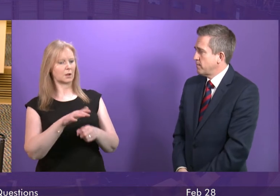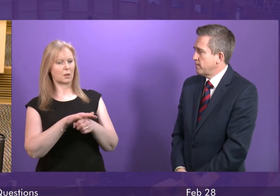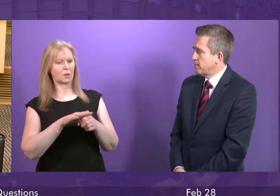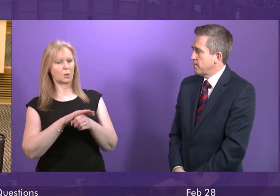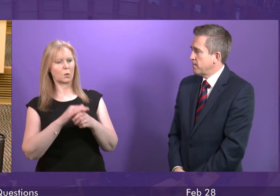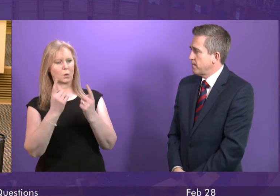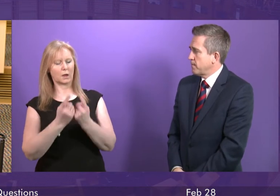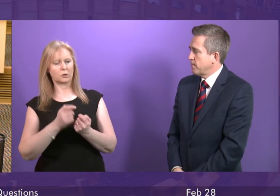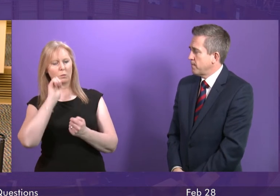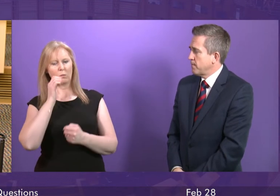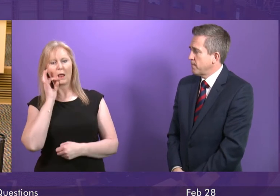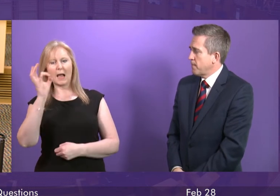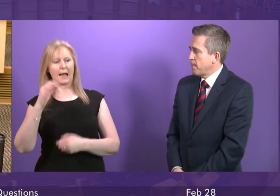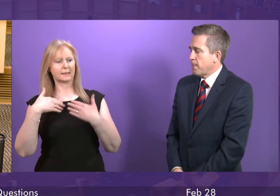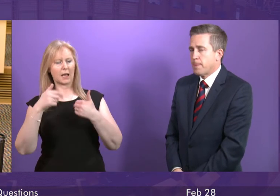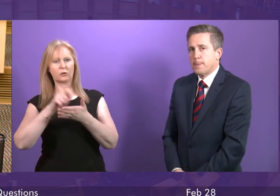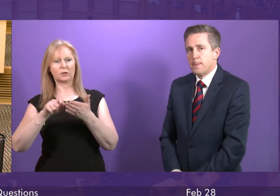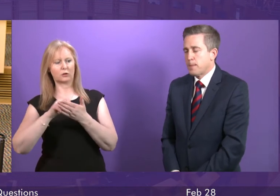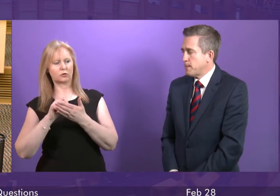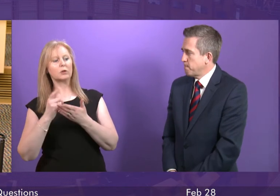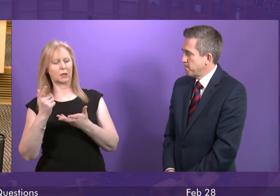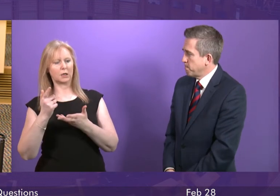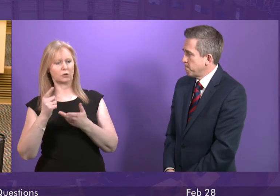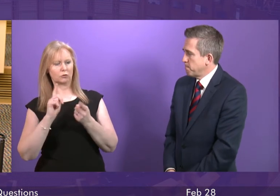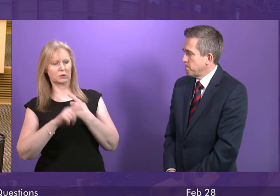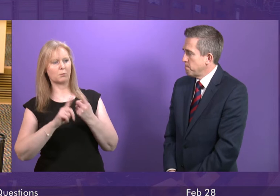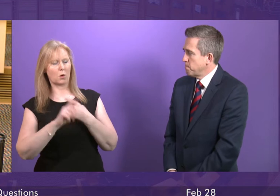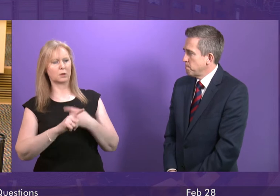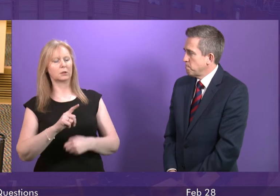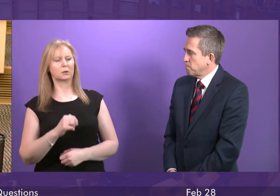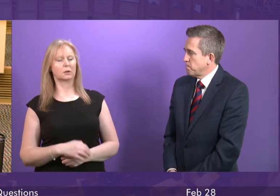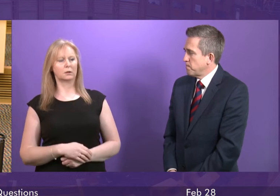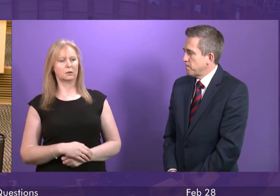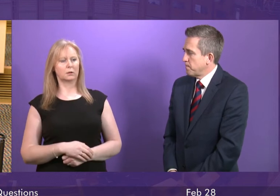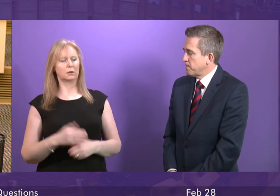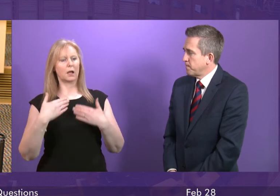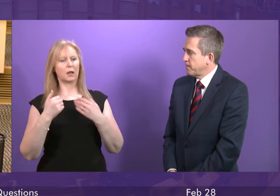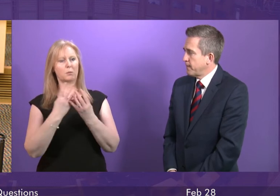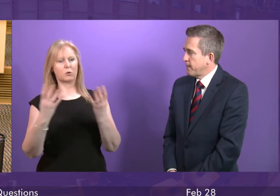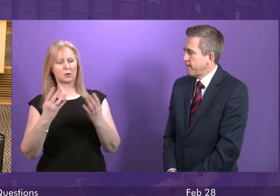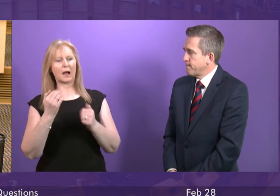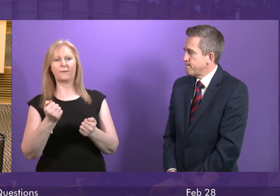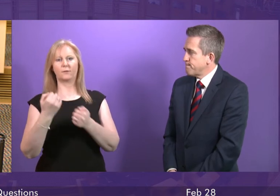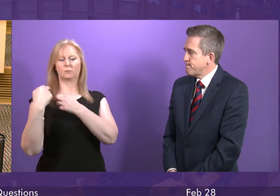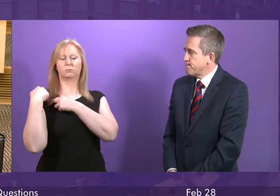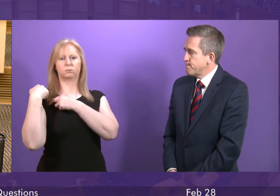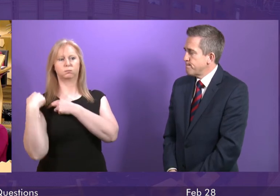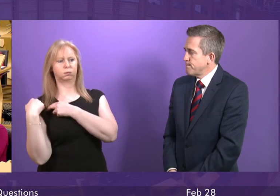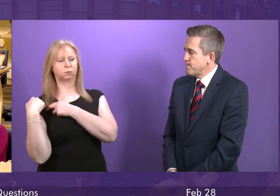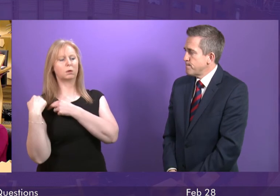to look into that and to respond to the member. Of course, health boards have a duty to ensure that there is GP provision for all of the